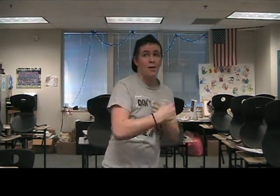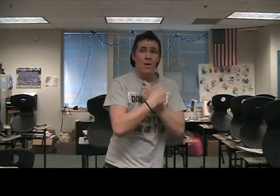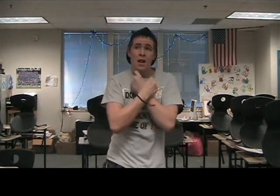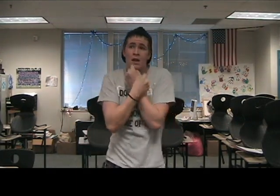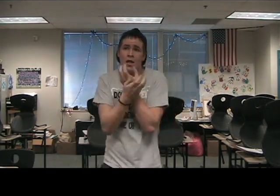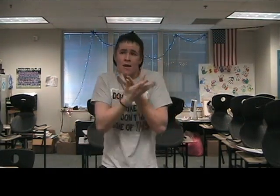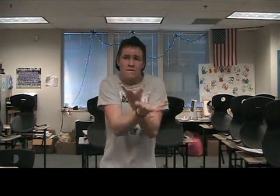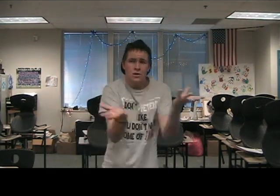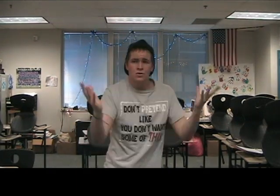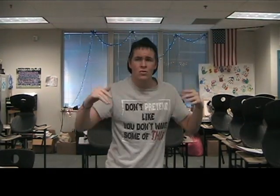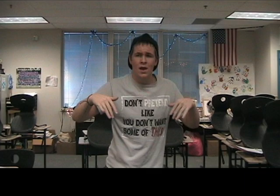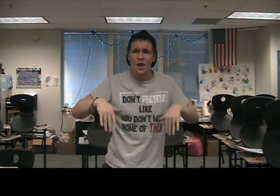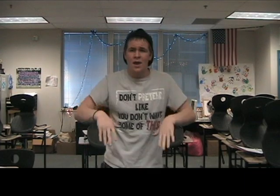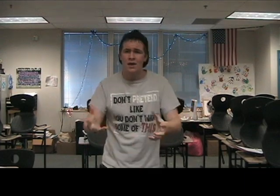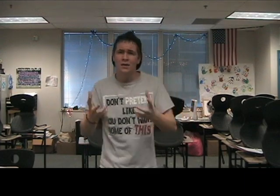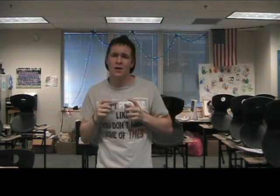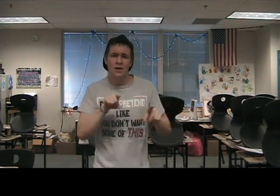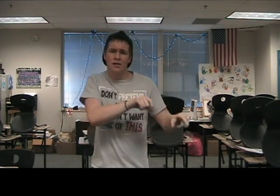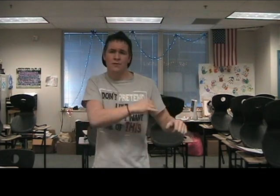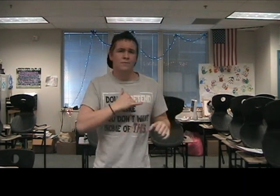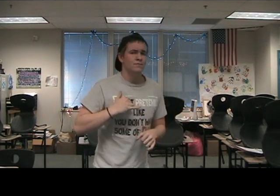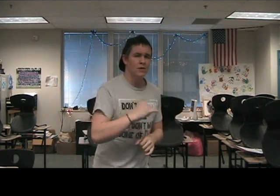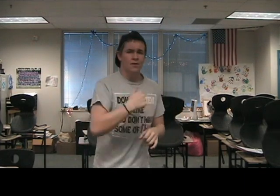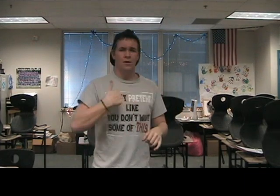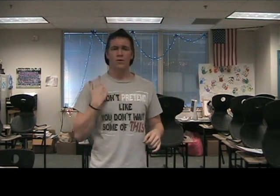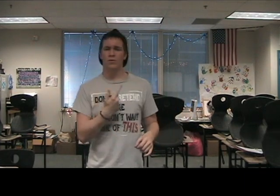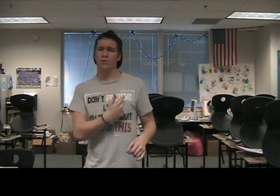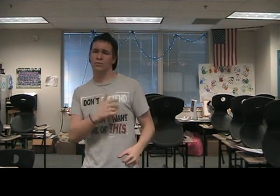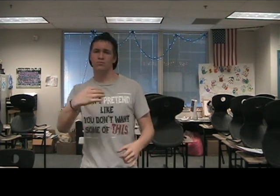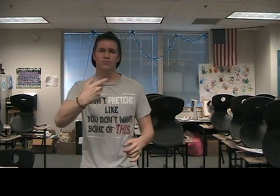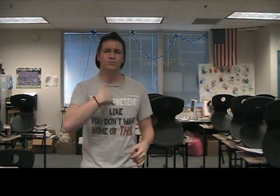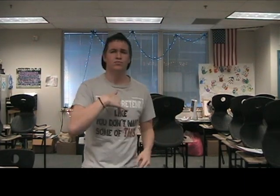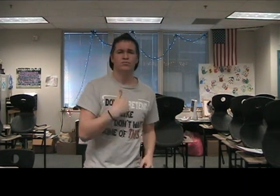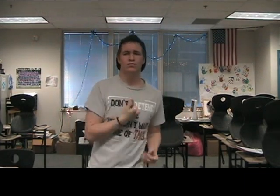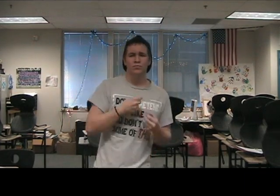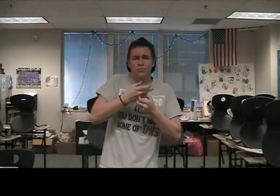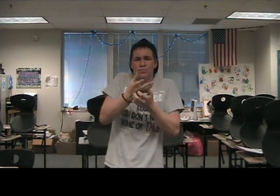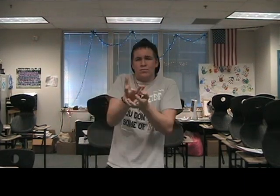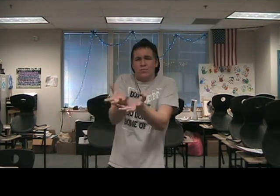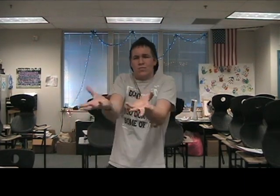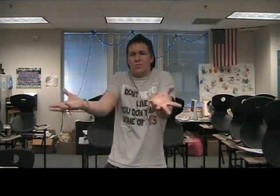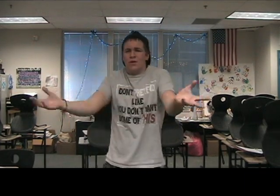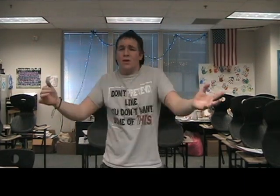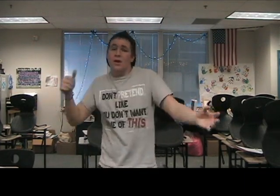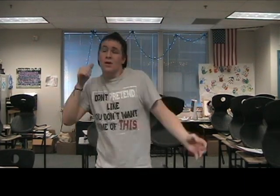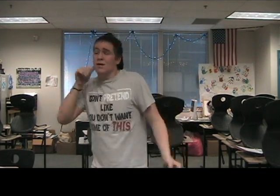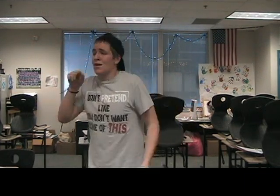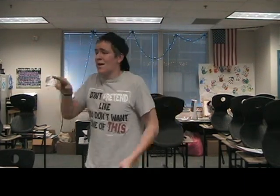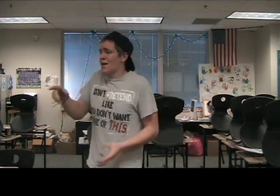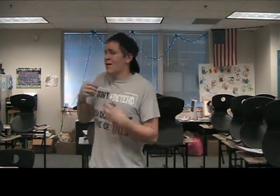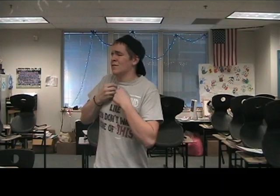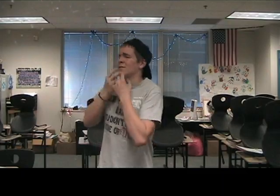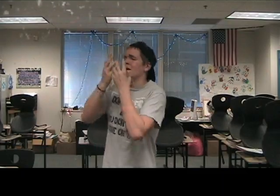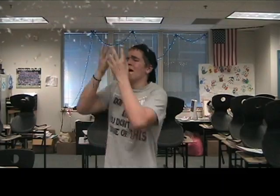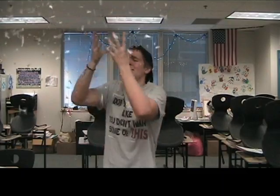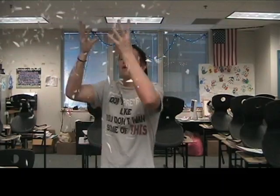spread some love this way. We can let our souls run free, and she can open some happiness